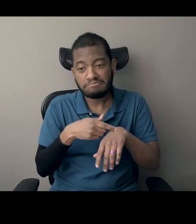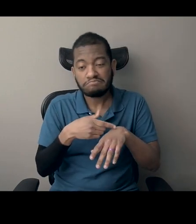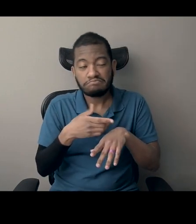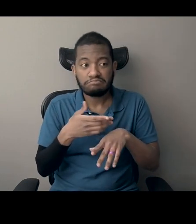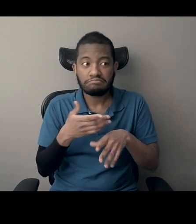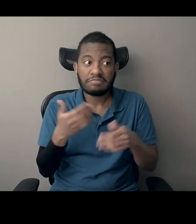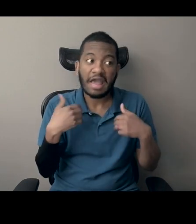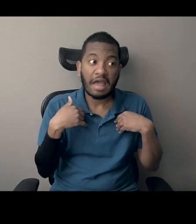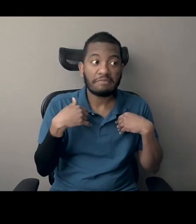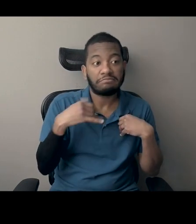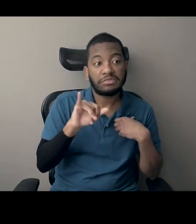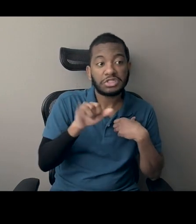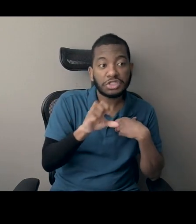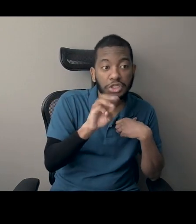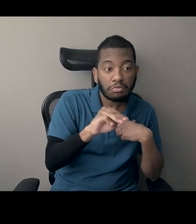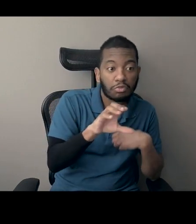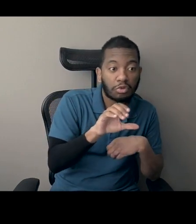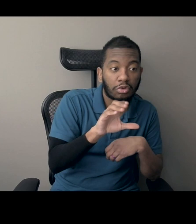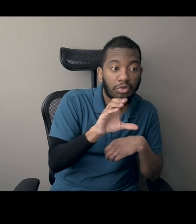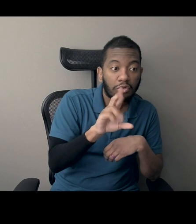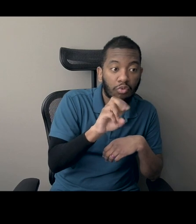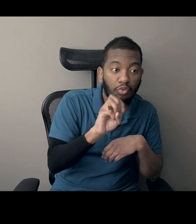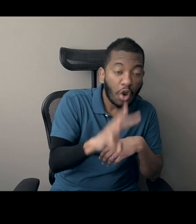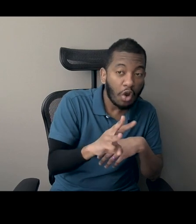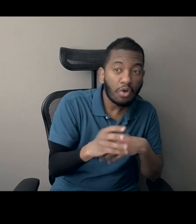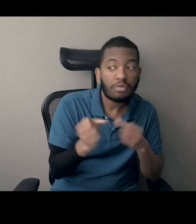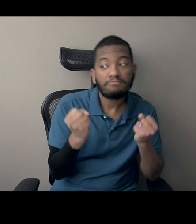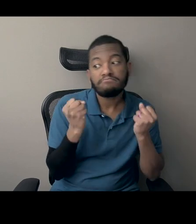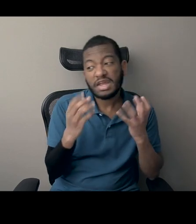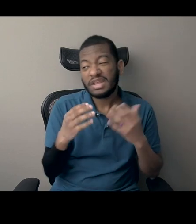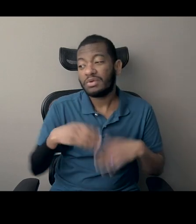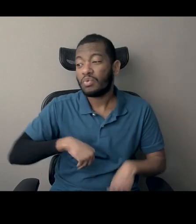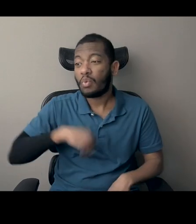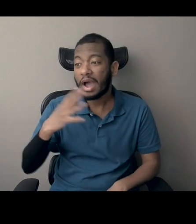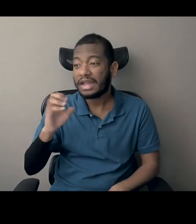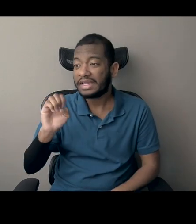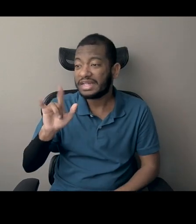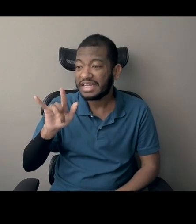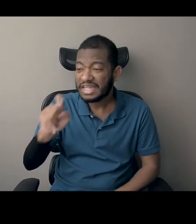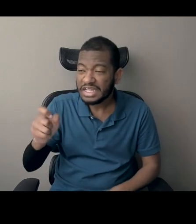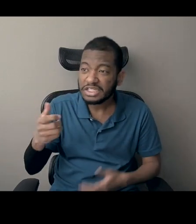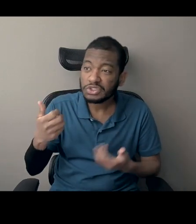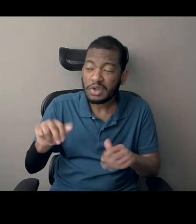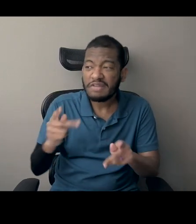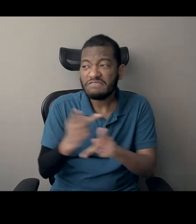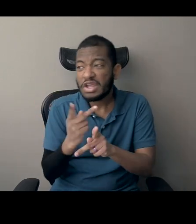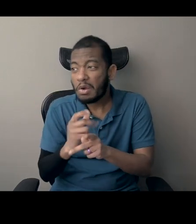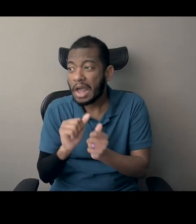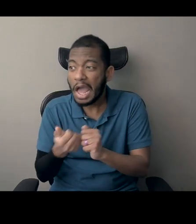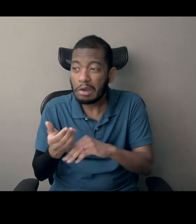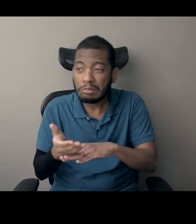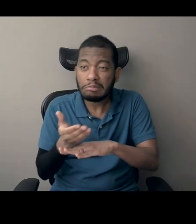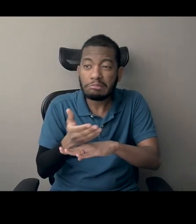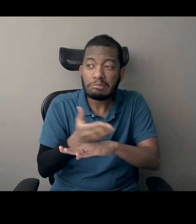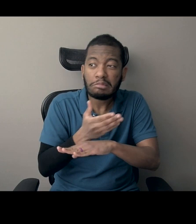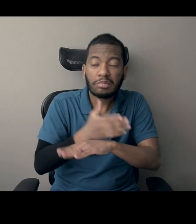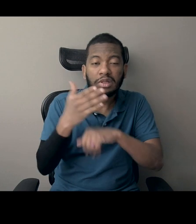a lot of arguments and debates between white elites figuring out how to rebuild the country, especially.